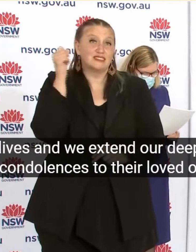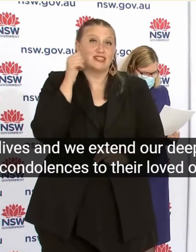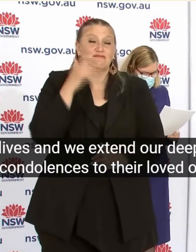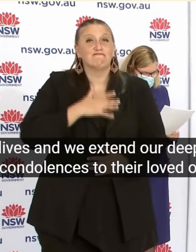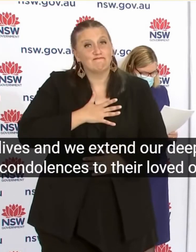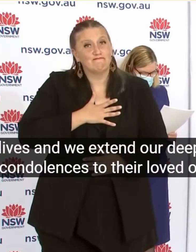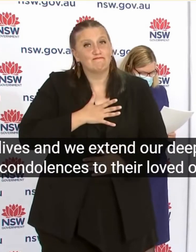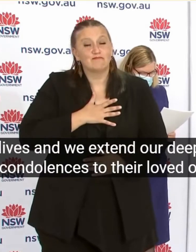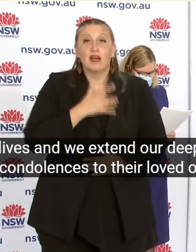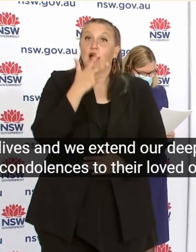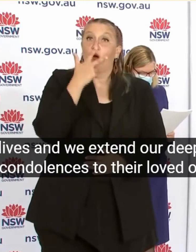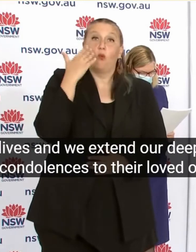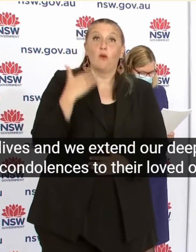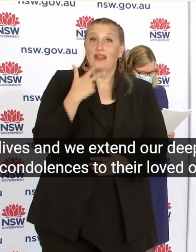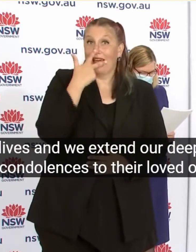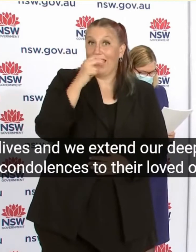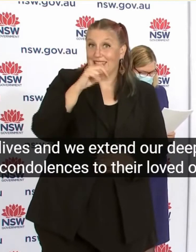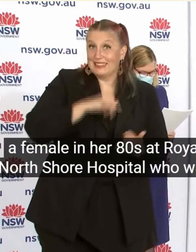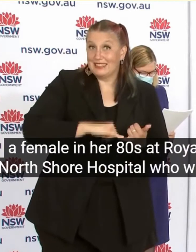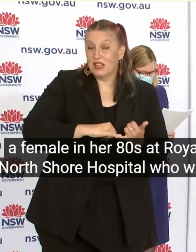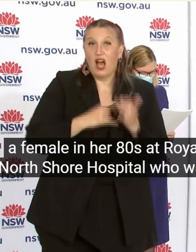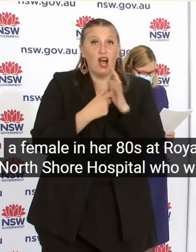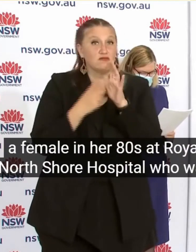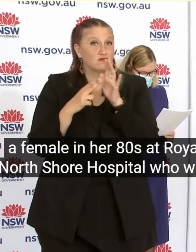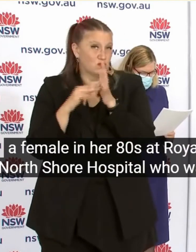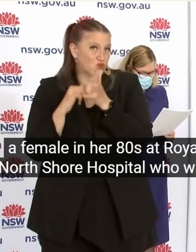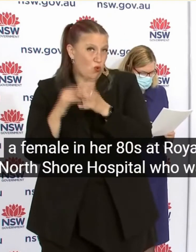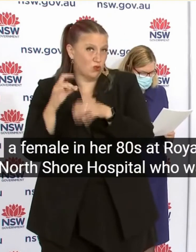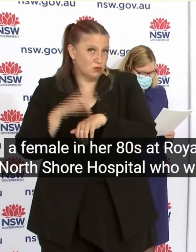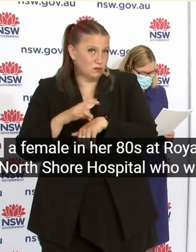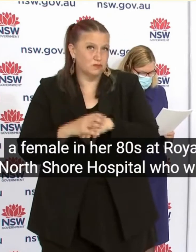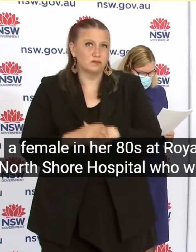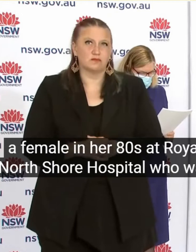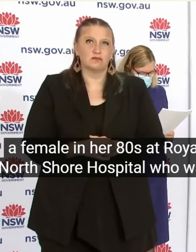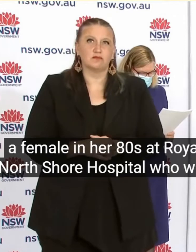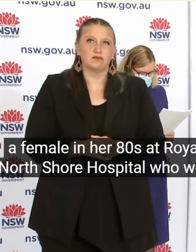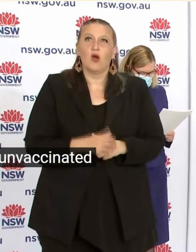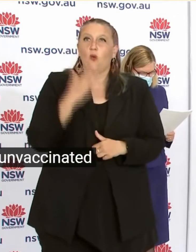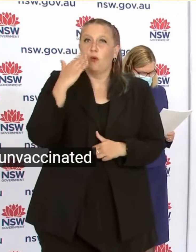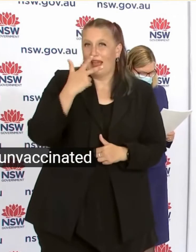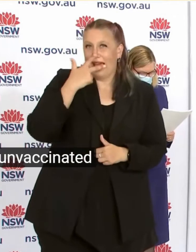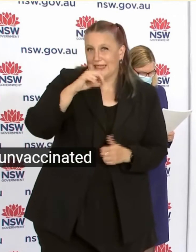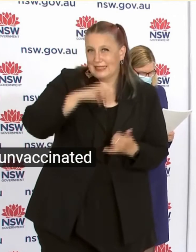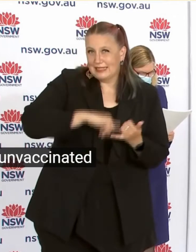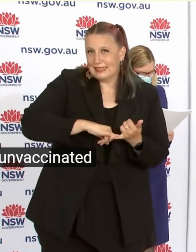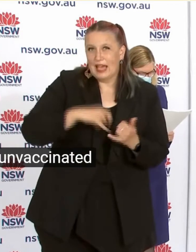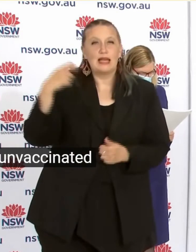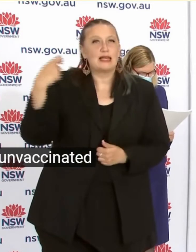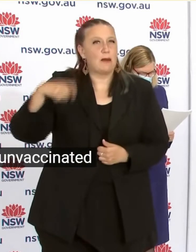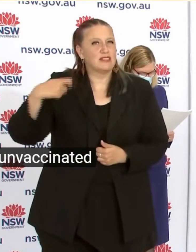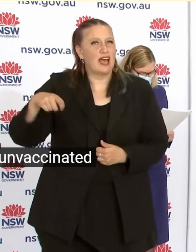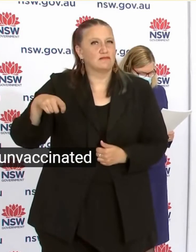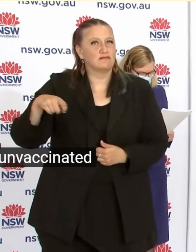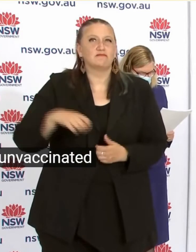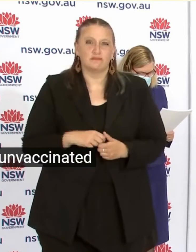female in her 80s at Royal North Shore Hospital Who was unvaccinated A female in her 80s at Campbelltown Hospital Who'd had one dose of vaccine